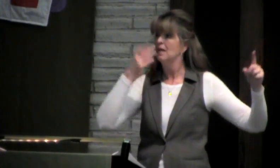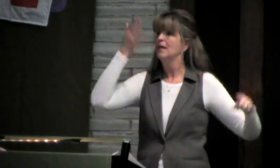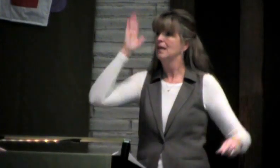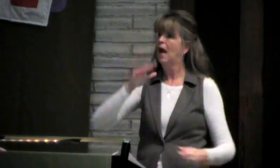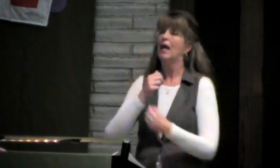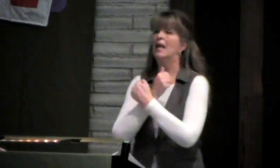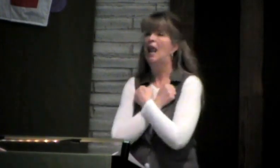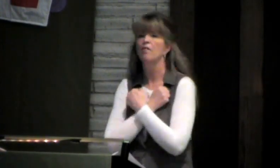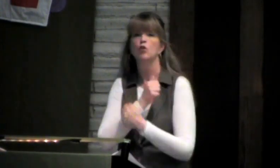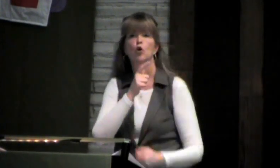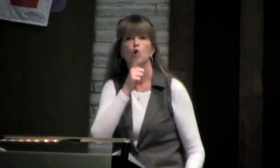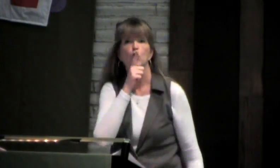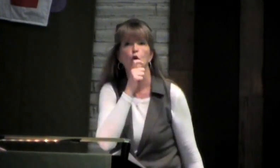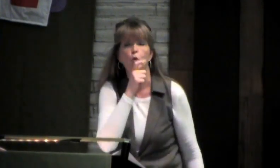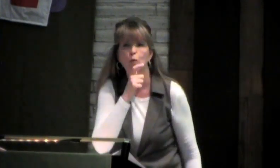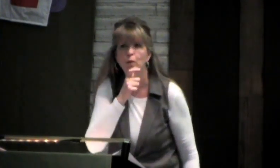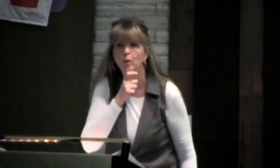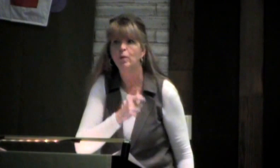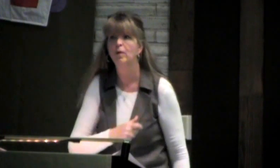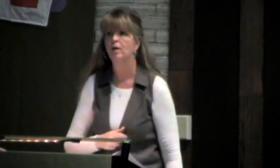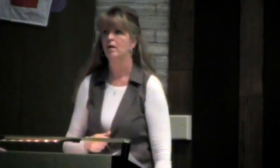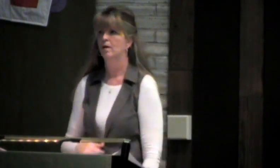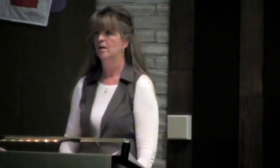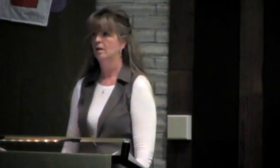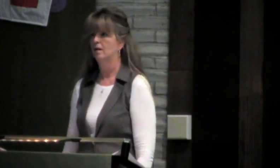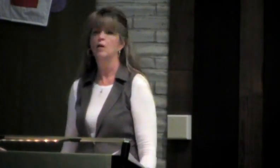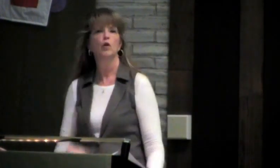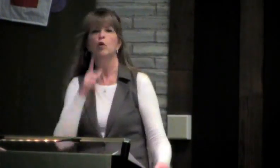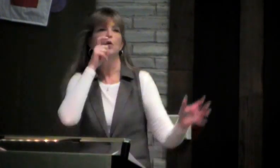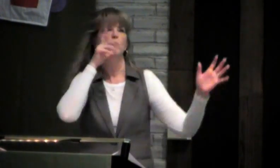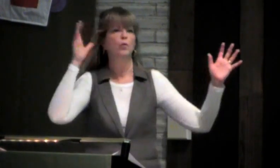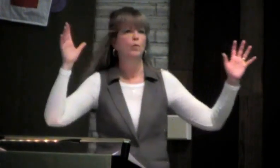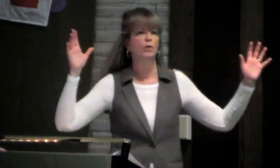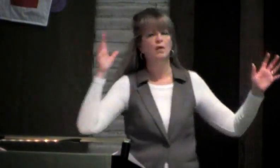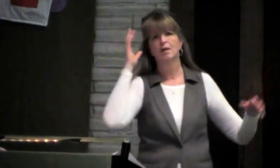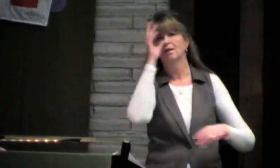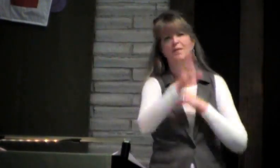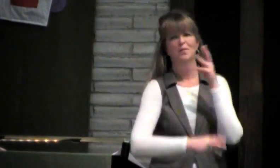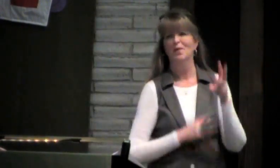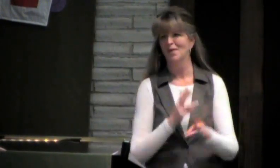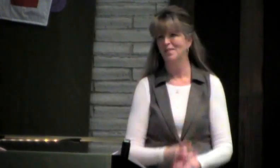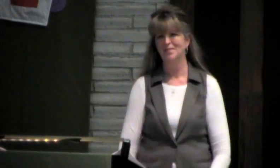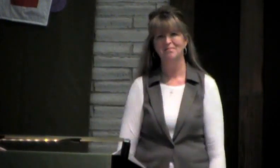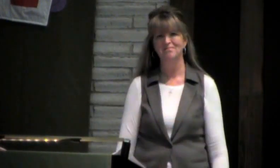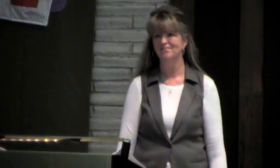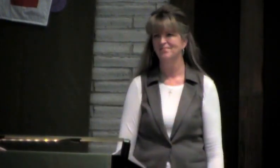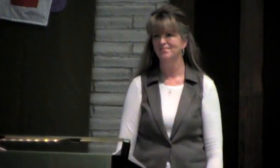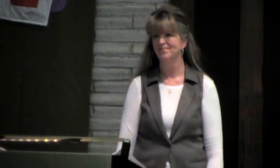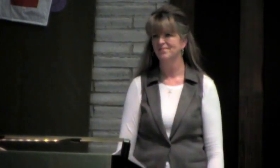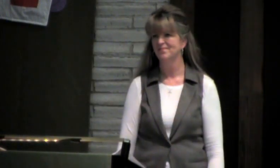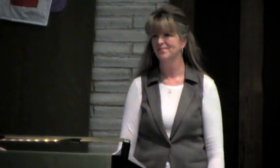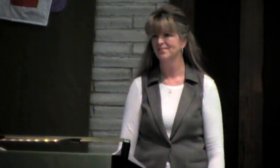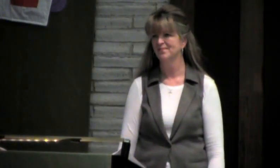This says God so loved. Who did he love? The world.